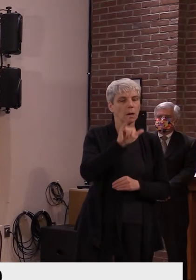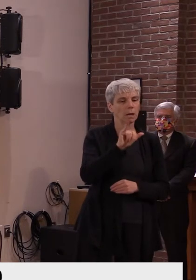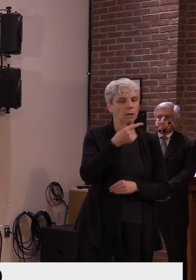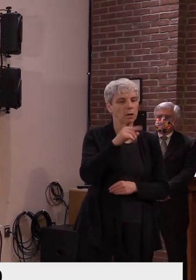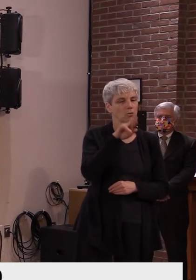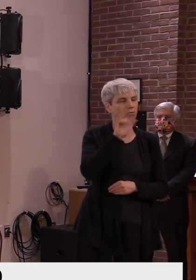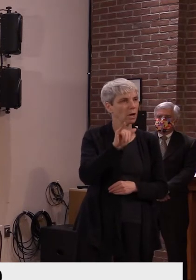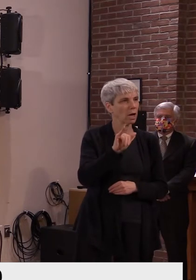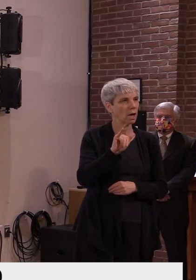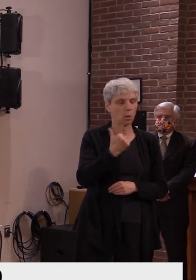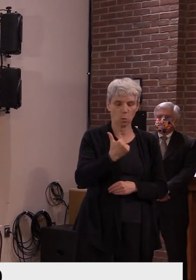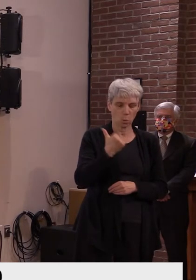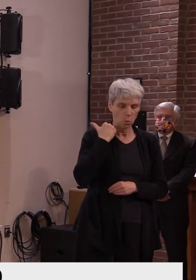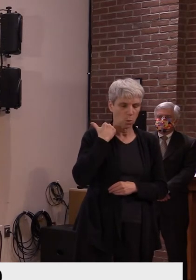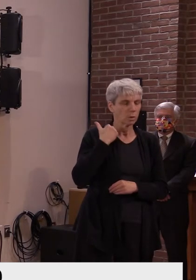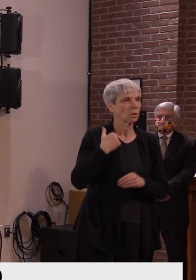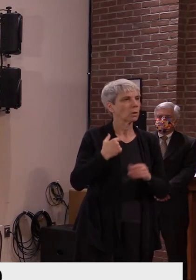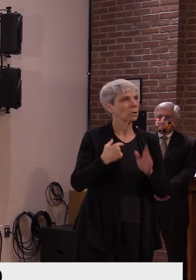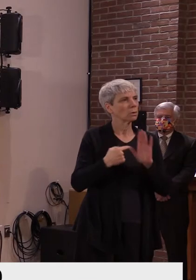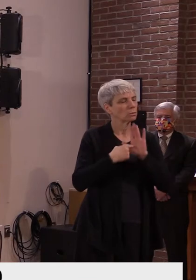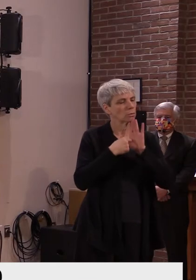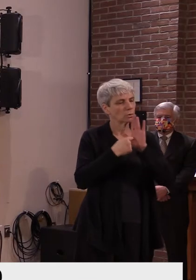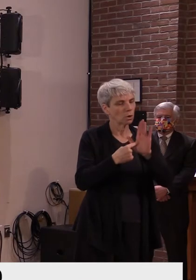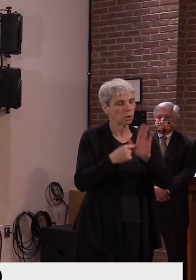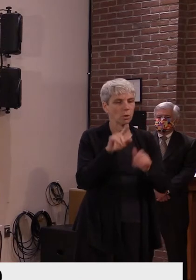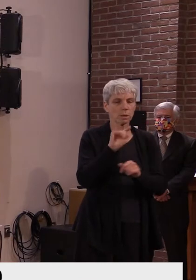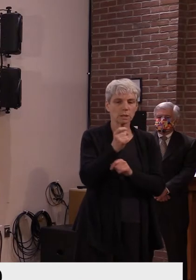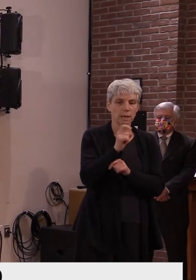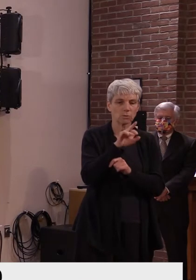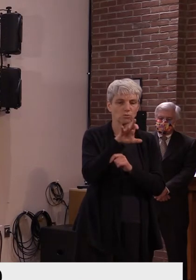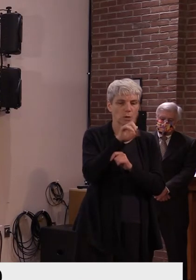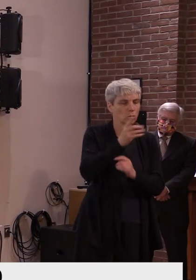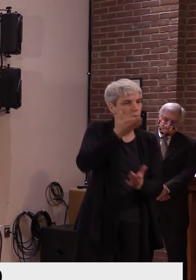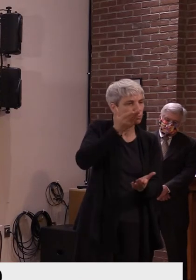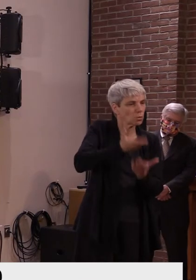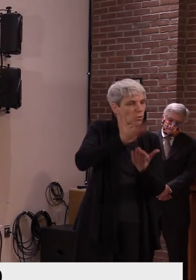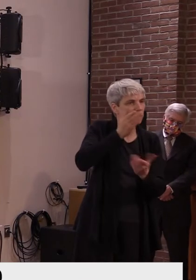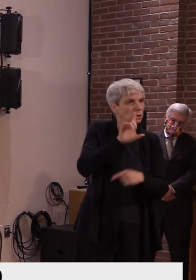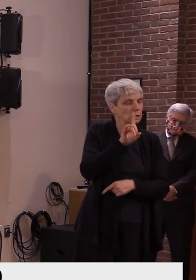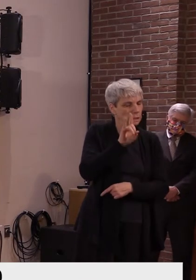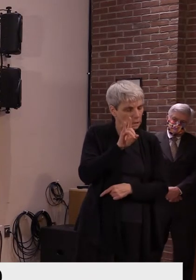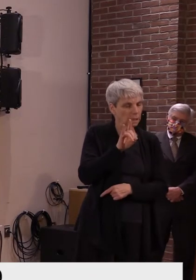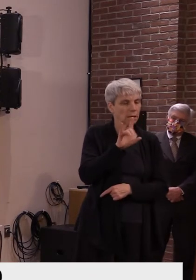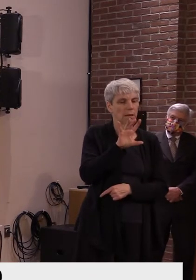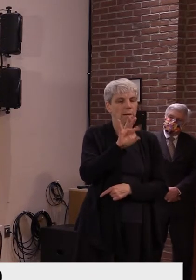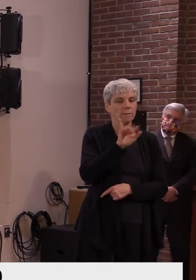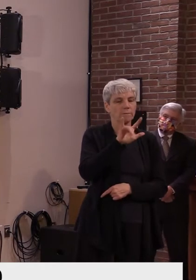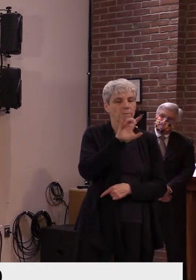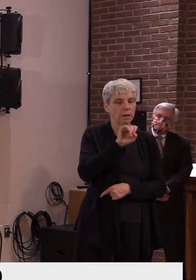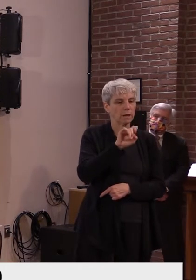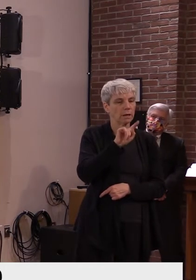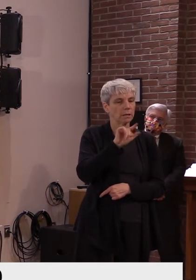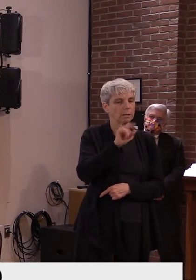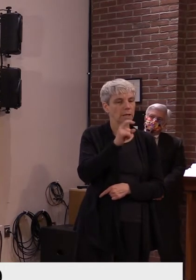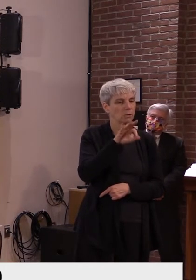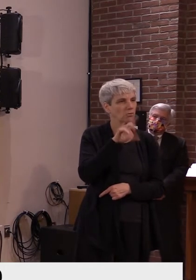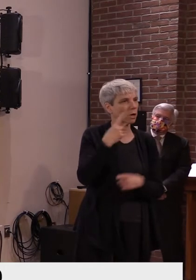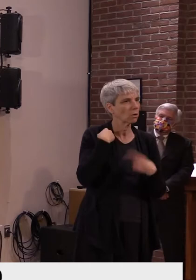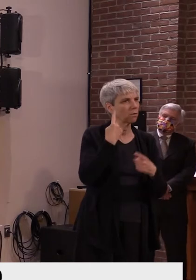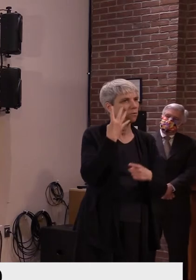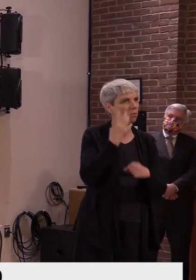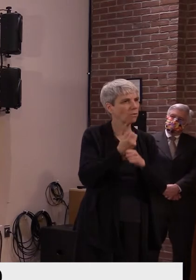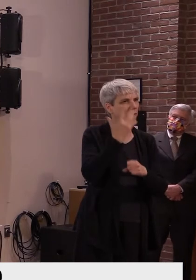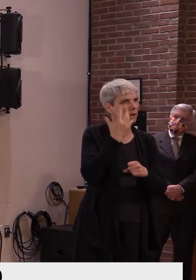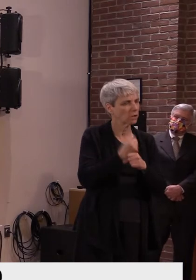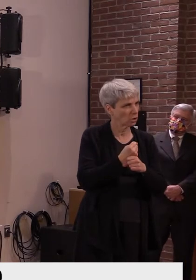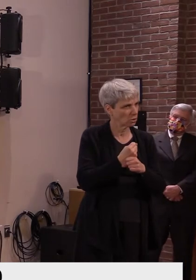any sort of tax records that would prove she filed her tax returns in Vermont at the time over the last four or five